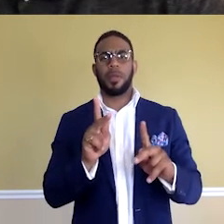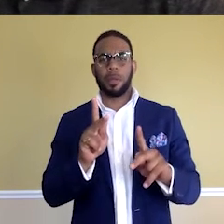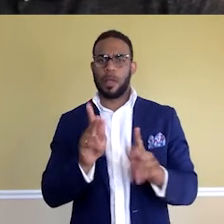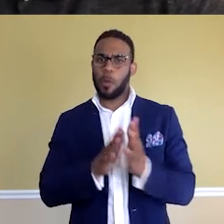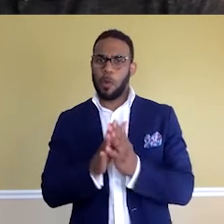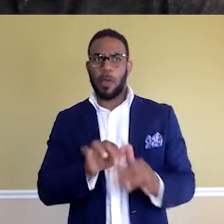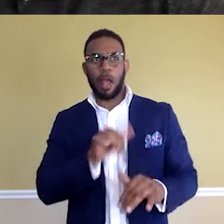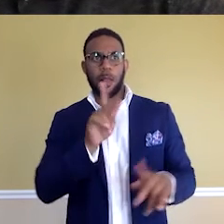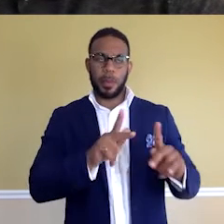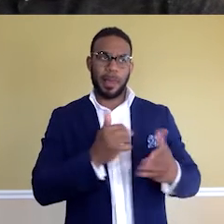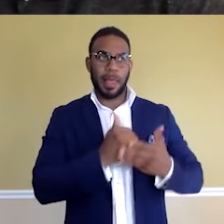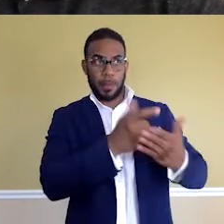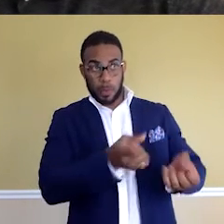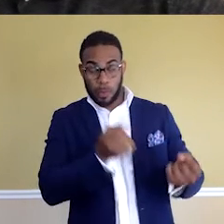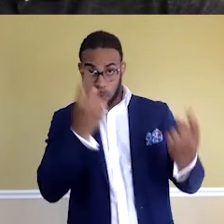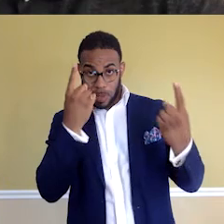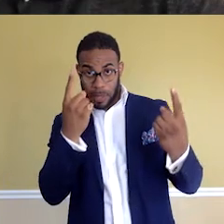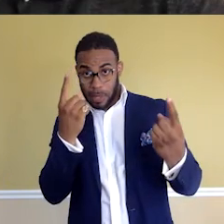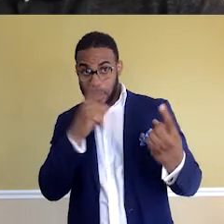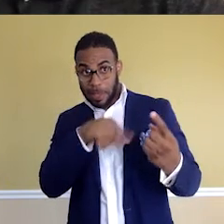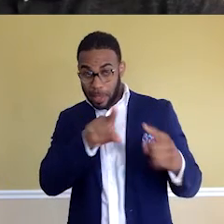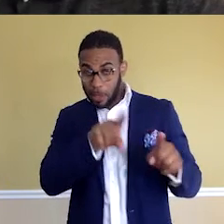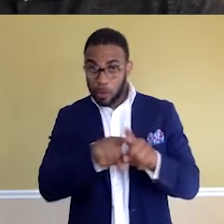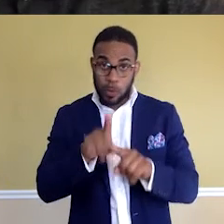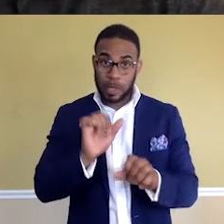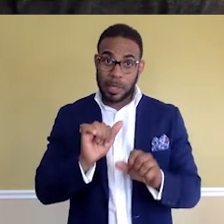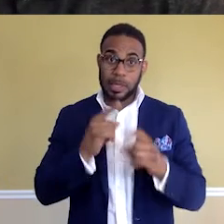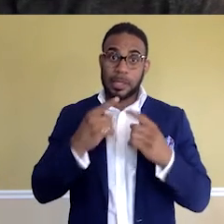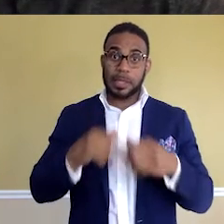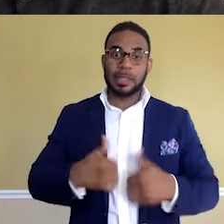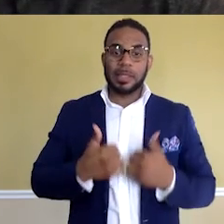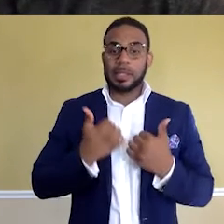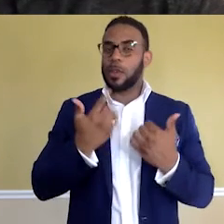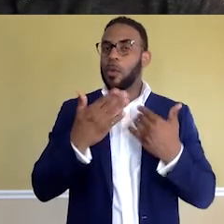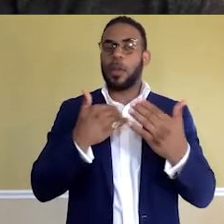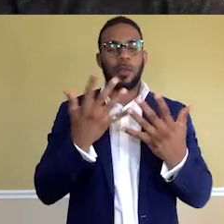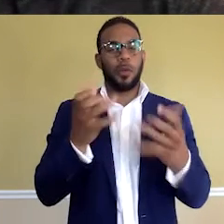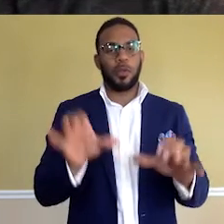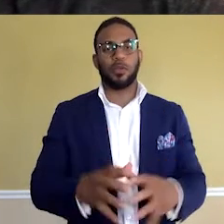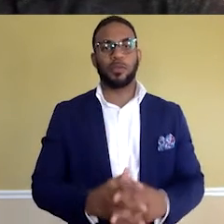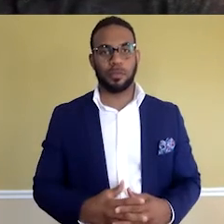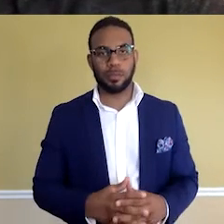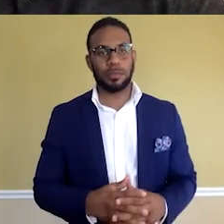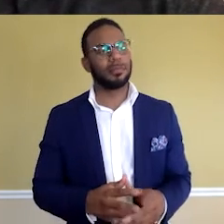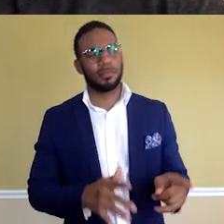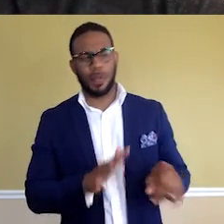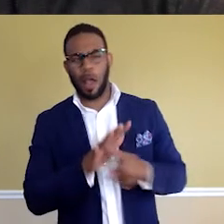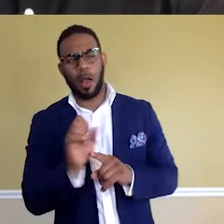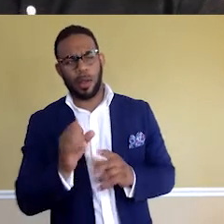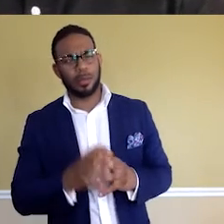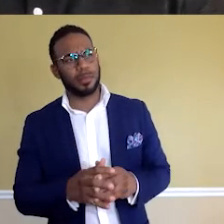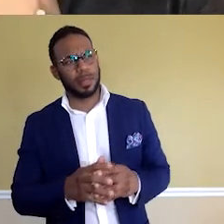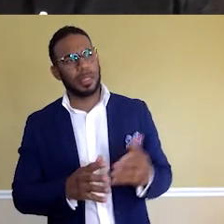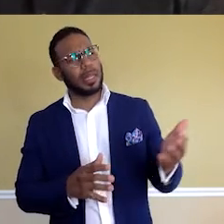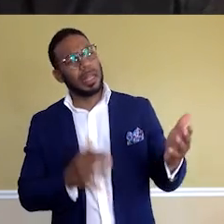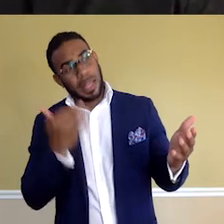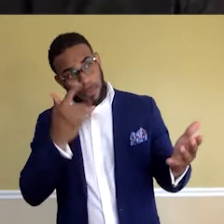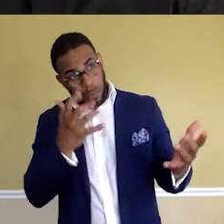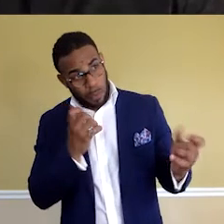people and helps them realize that they too can like succeed in whatever it is that they want to do. That's awesome. And if you were to give a piece of